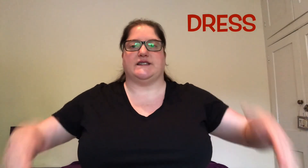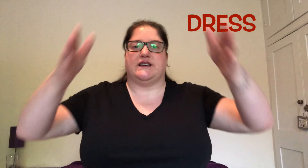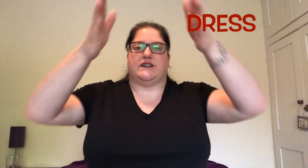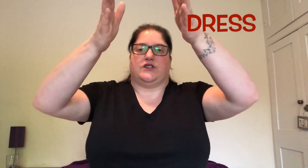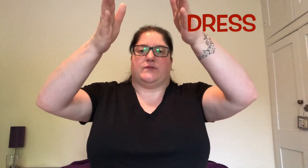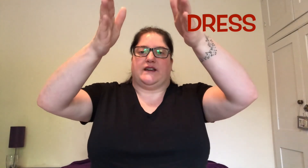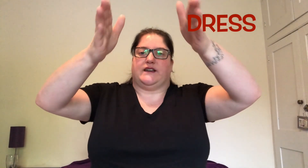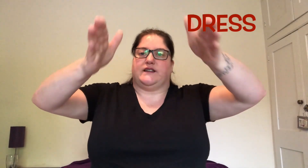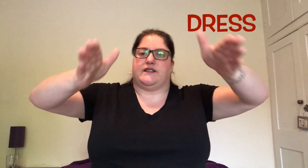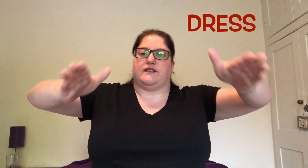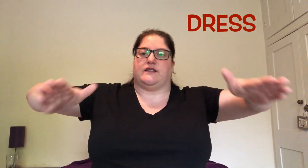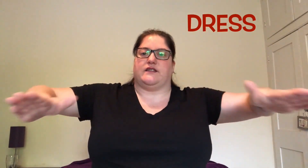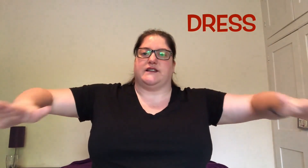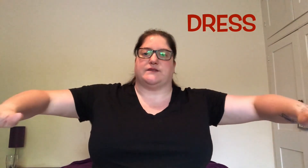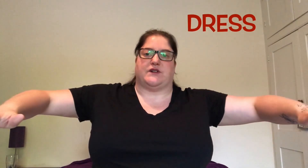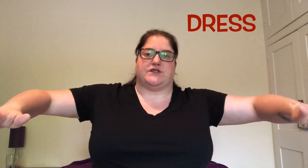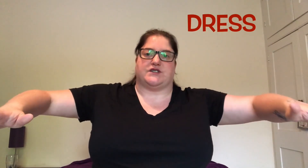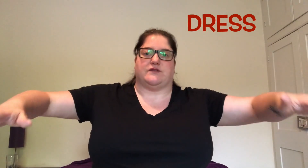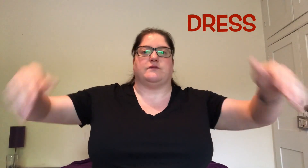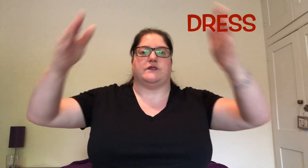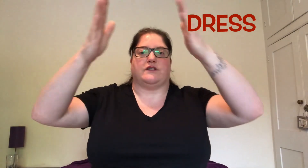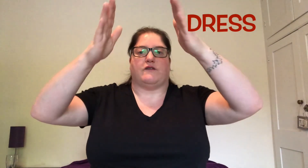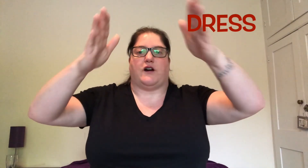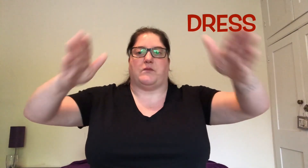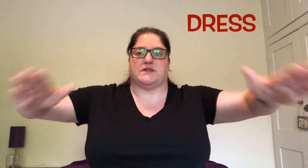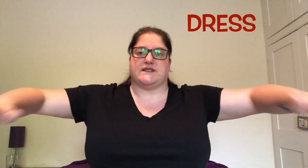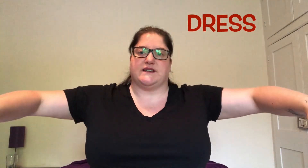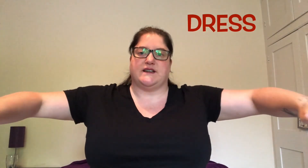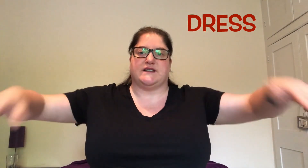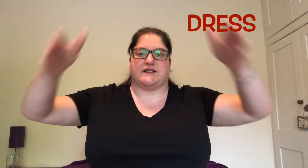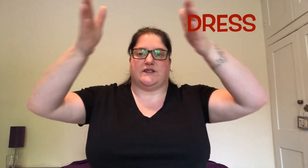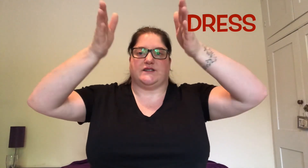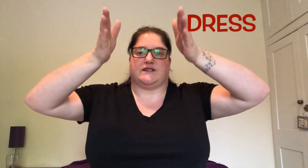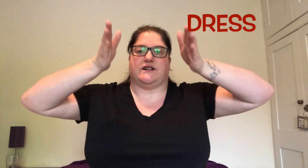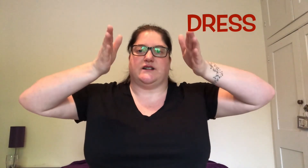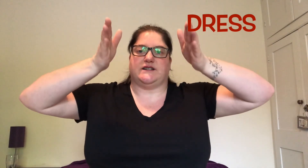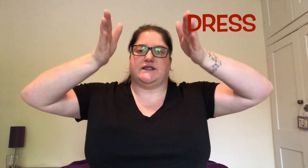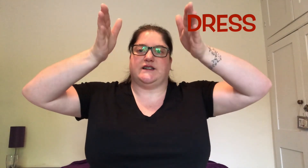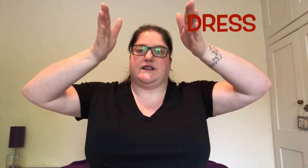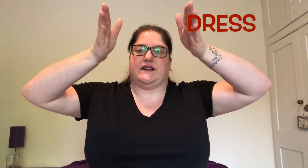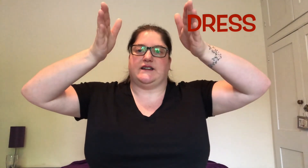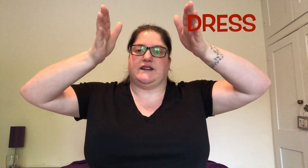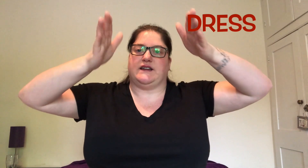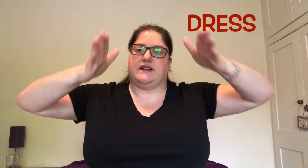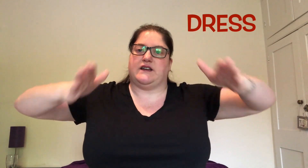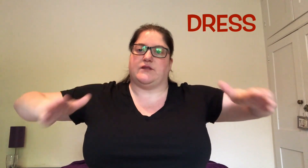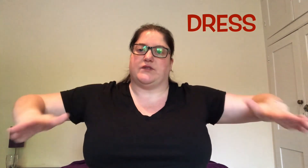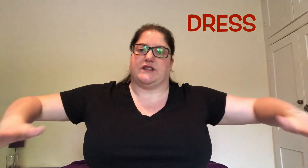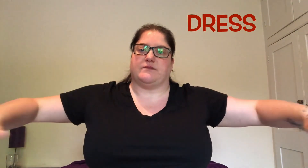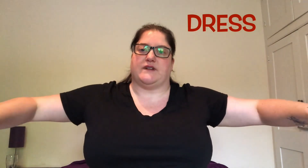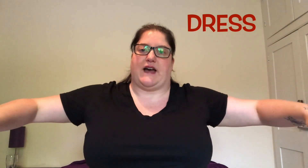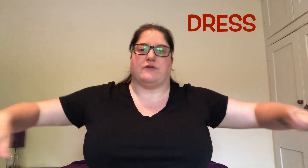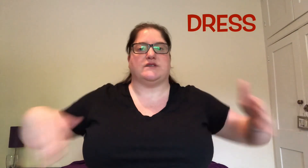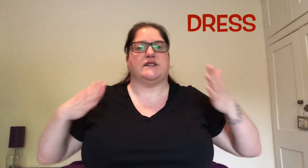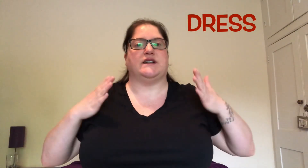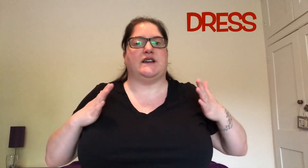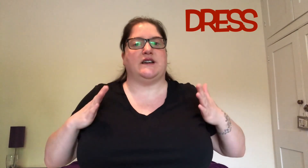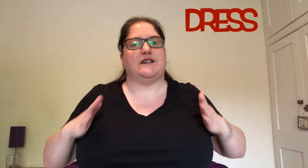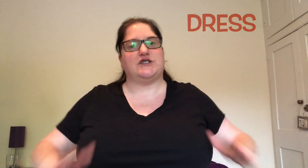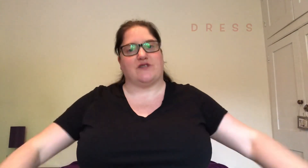you make this motion with your arms. So you start in and bring them out. Shorts.